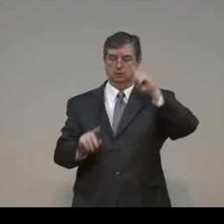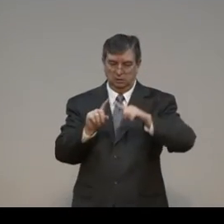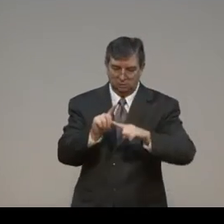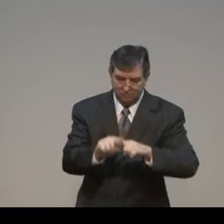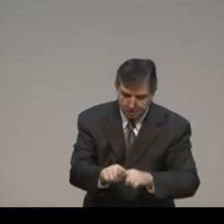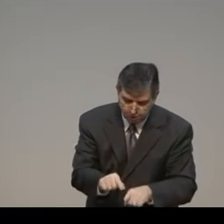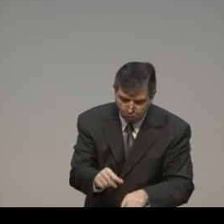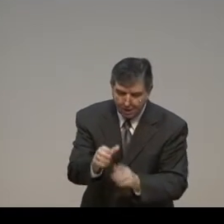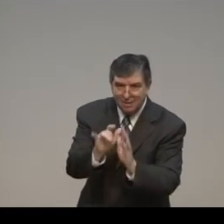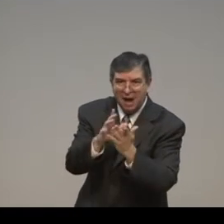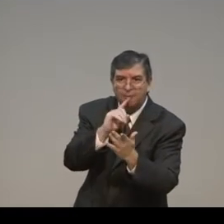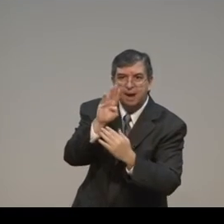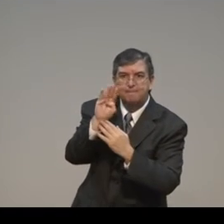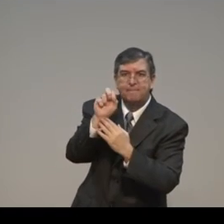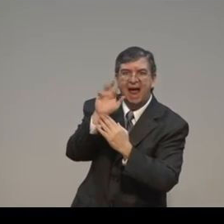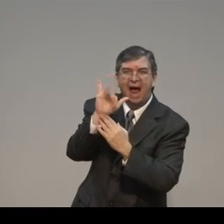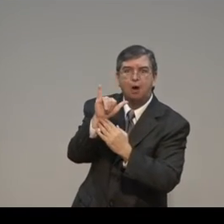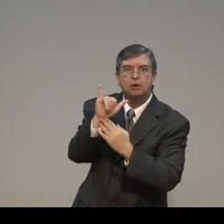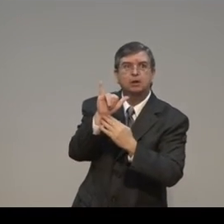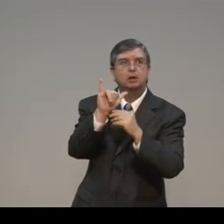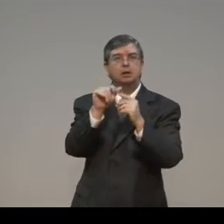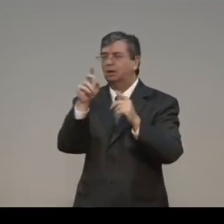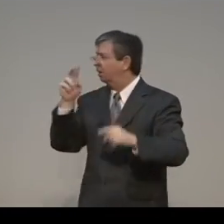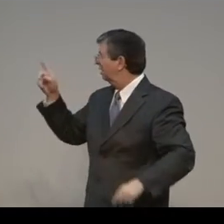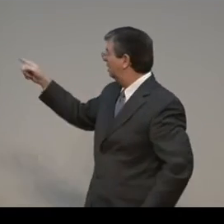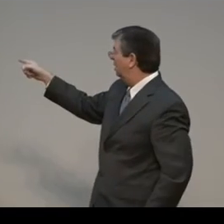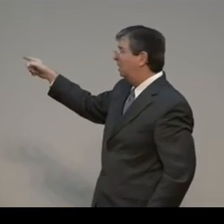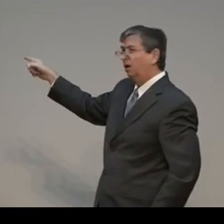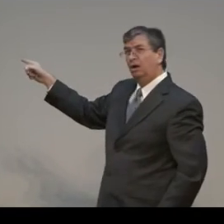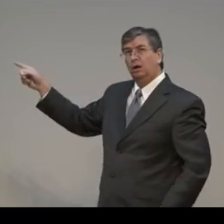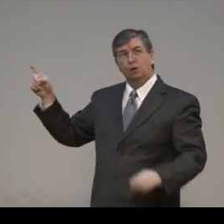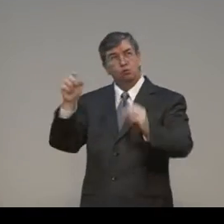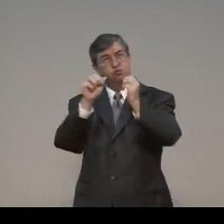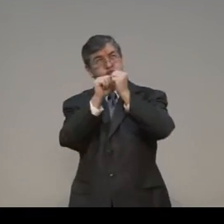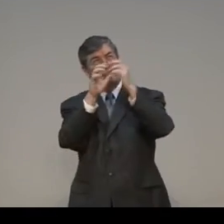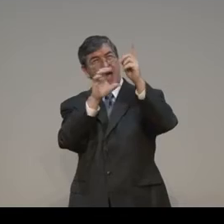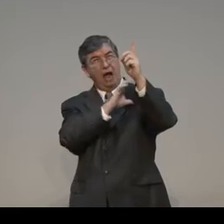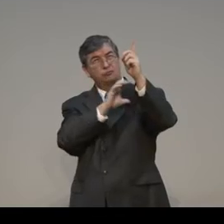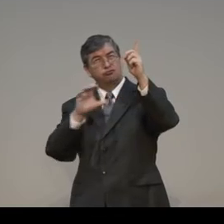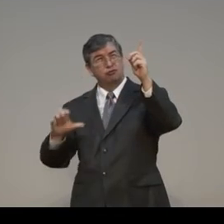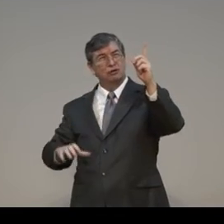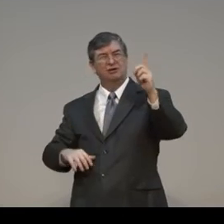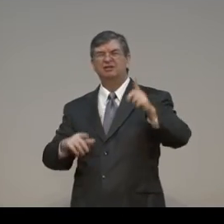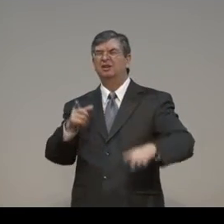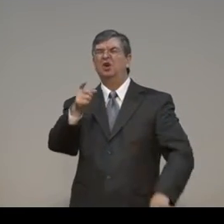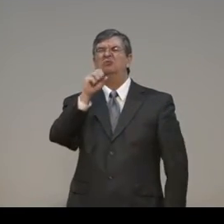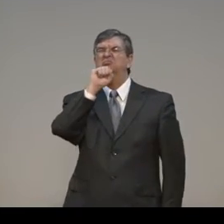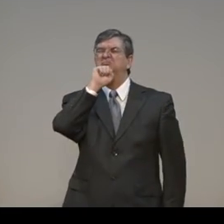There is that dependency on Jesus Christ. He is what charges us. He is what nourishes us.